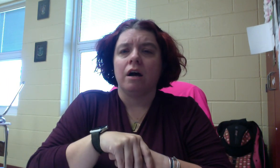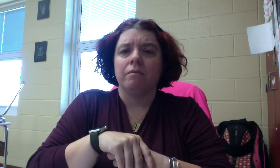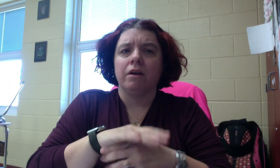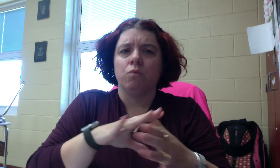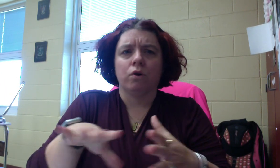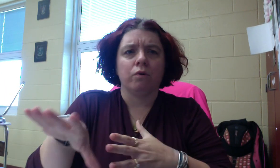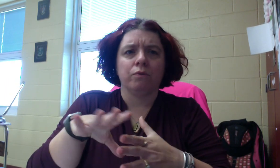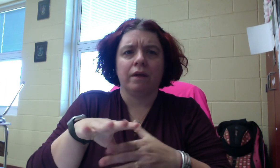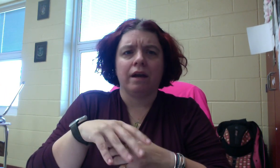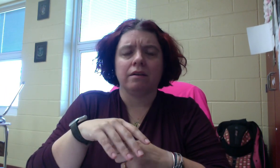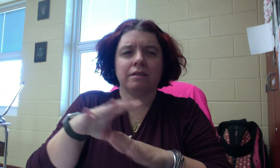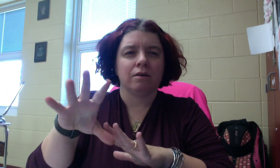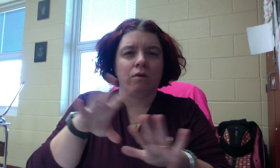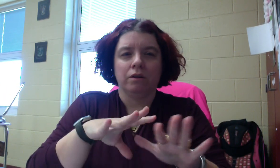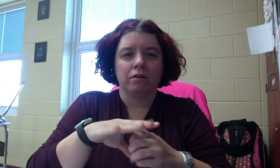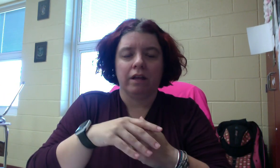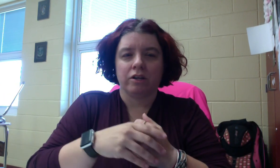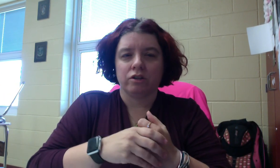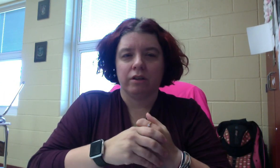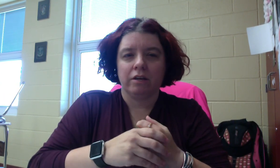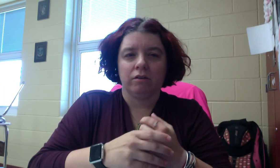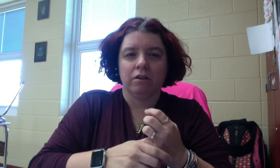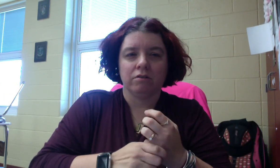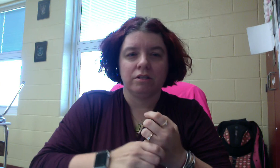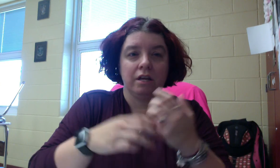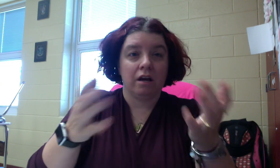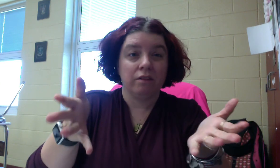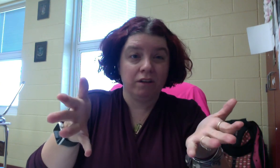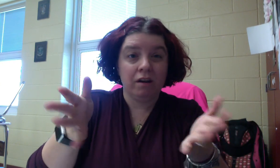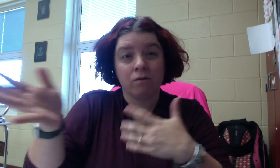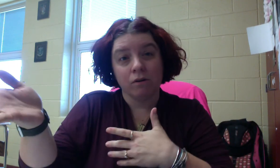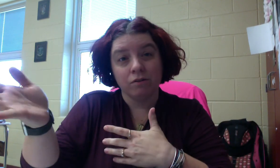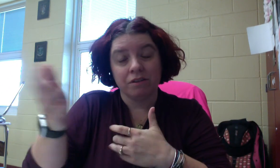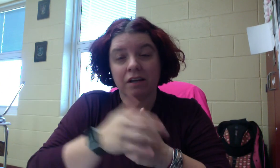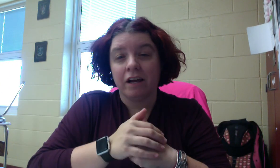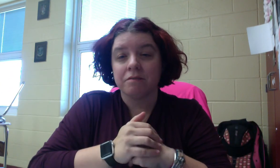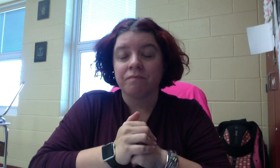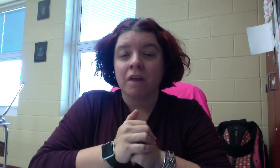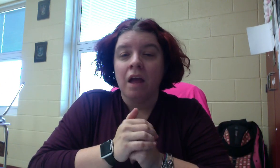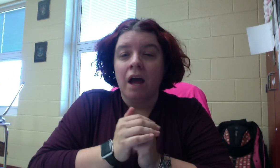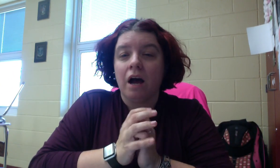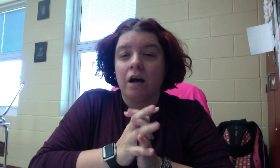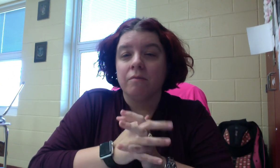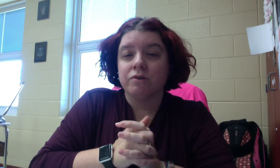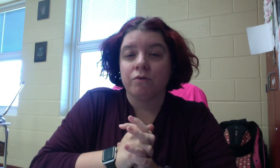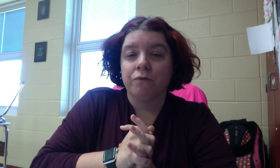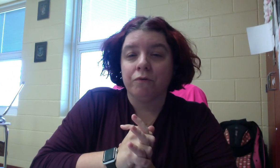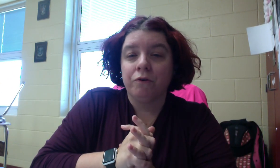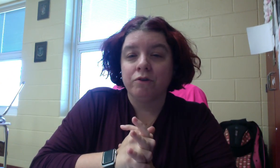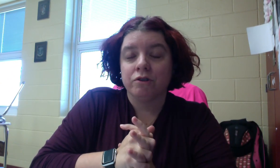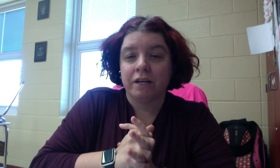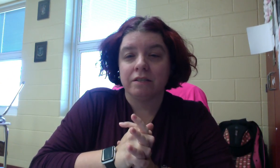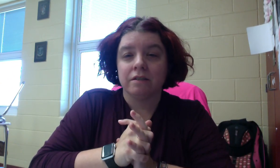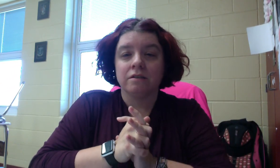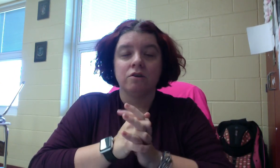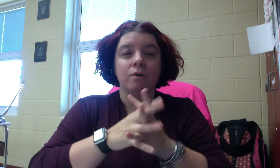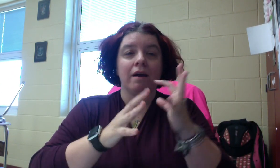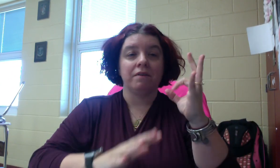And we'll go through that. It's a whole nother lecture that you'll either see on video or you'll see in class. So for future tenses, you have an